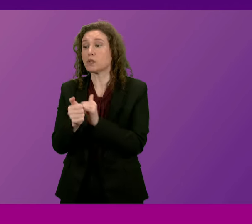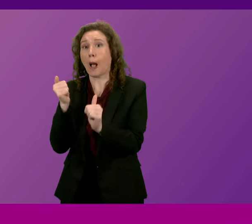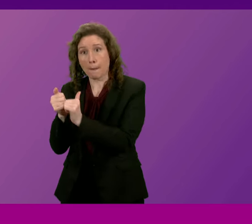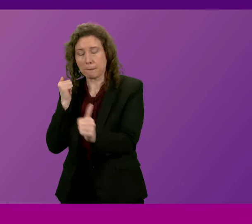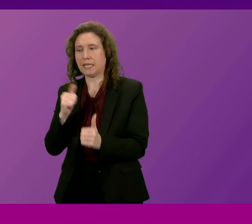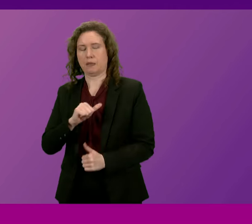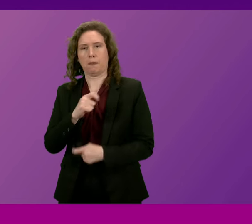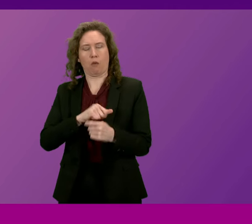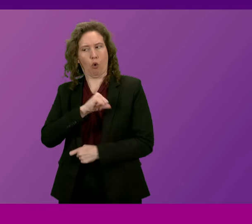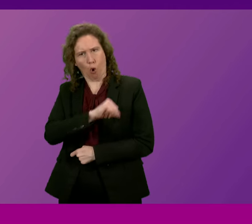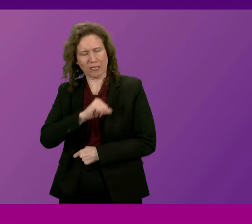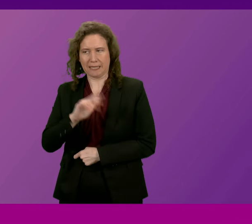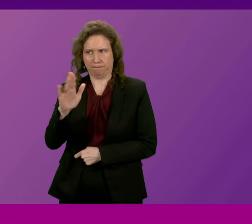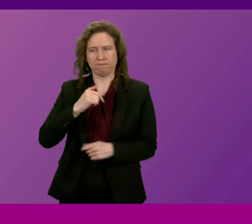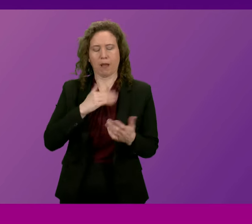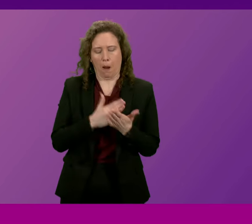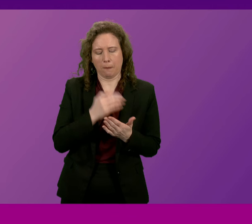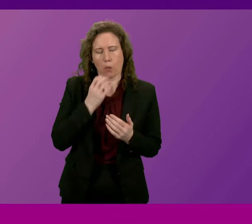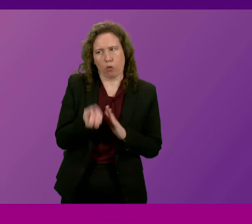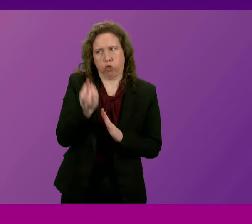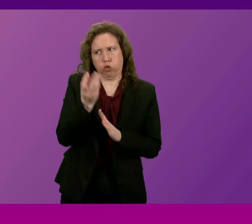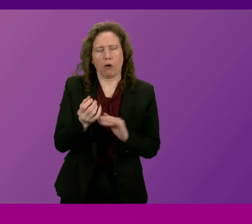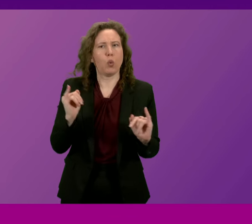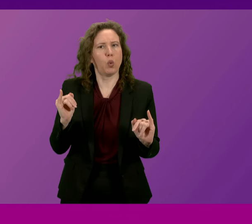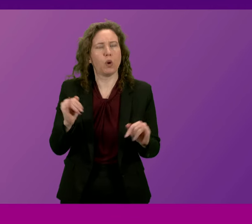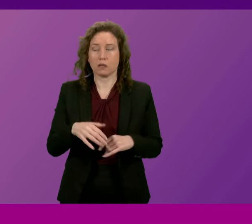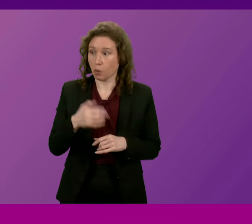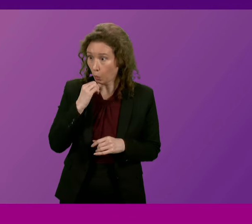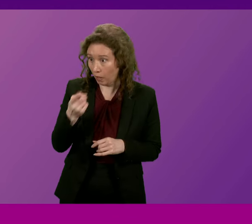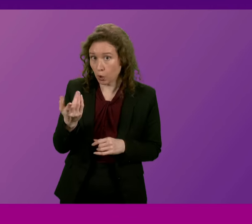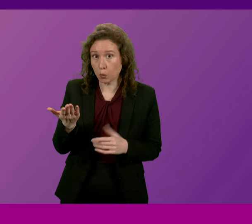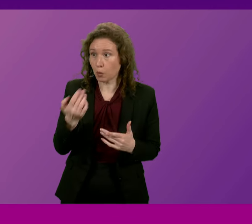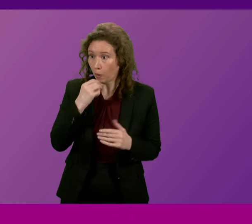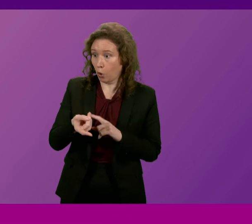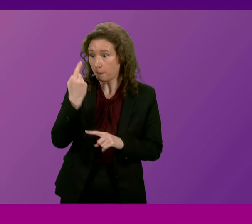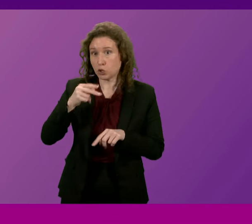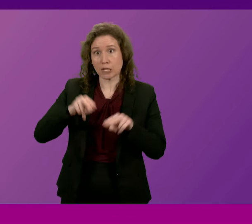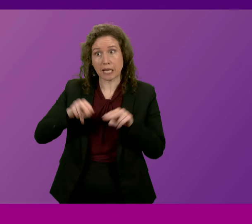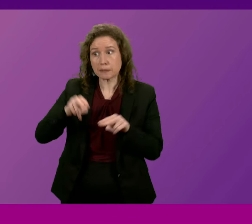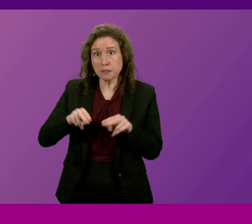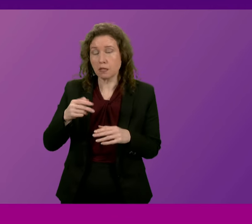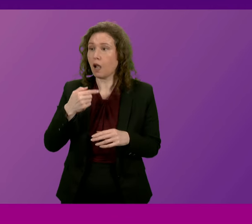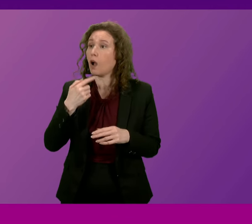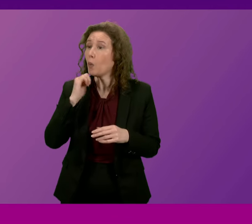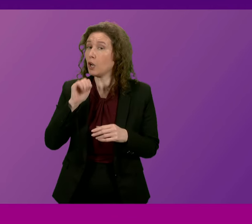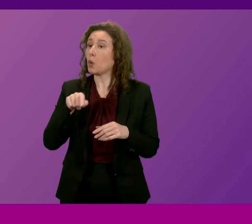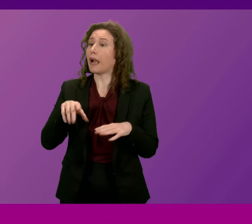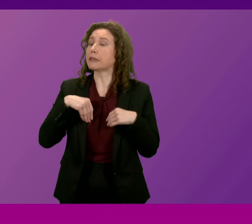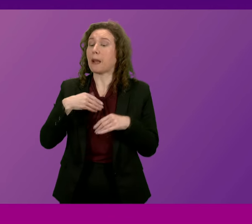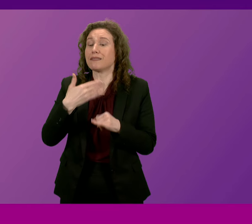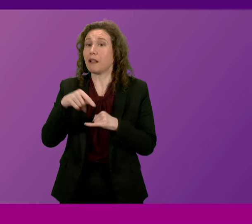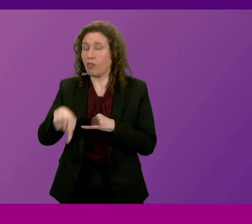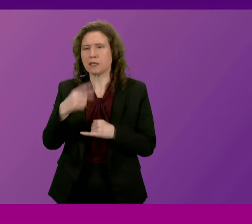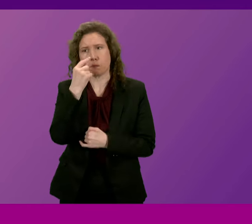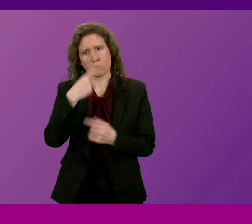about the pollution their scheme would cause. Will he do so? And does he accept that until he does, ministers could be